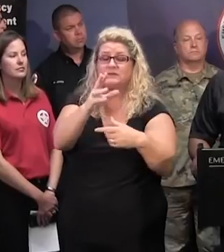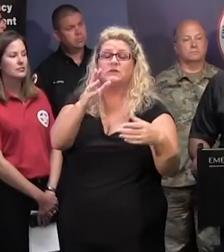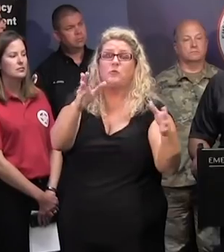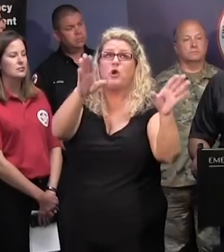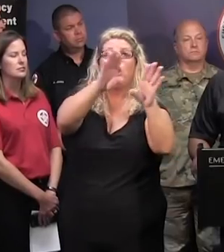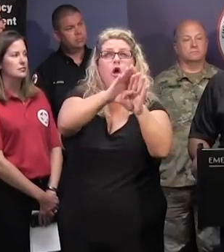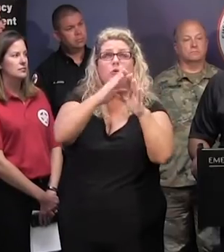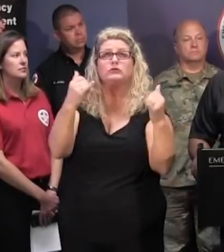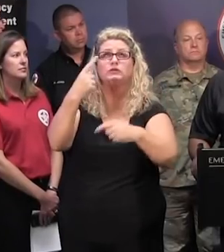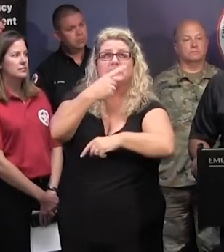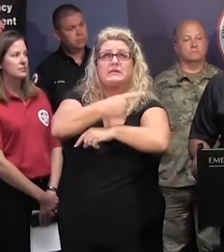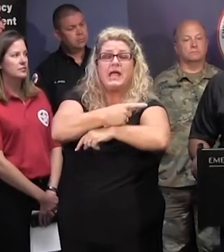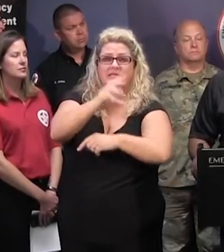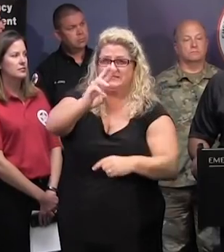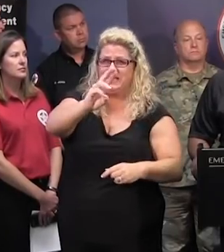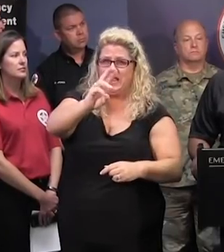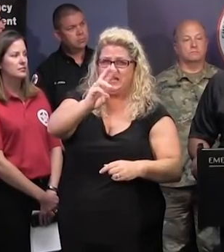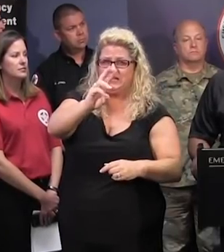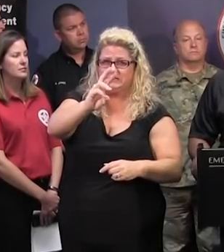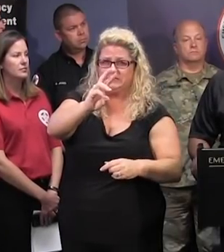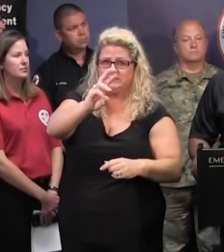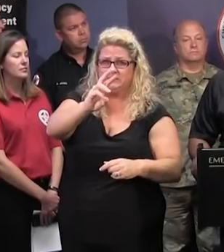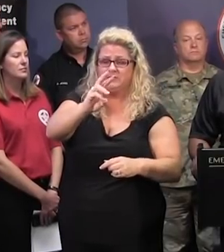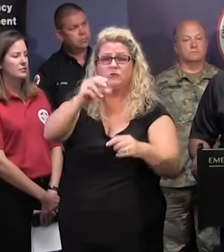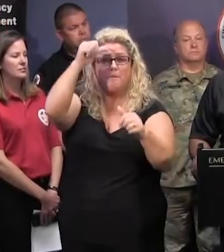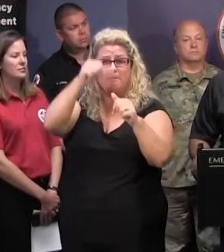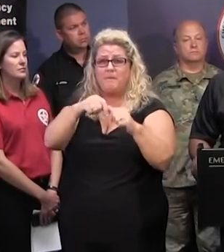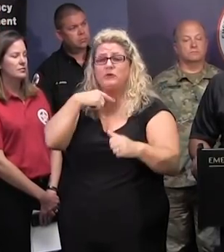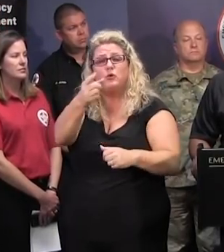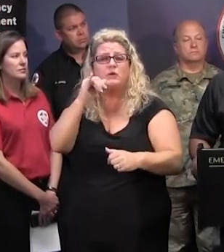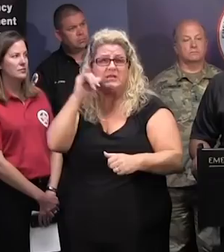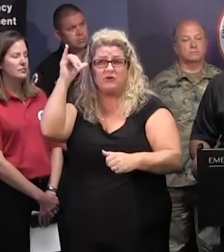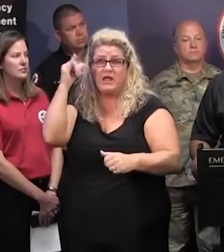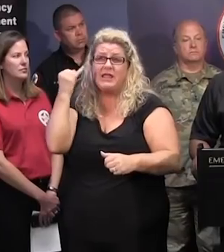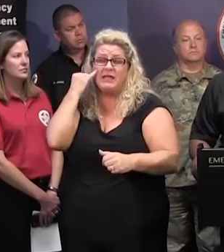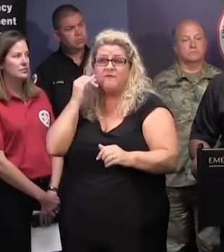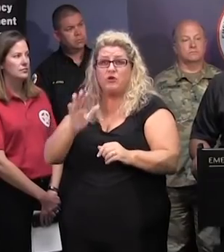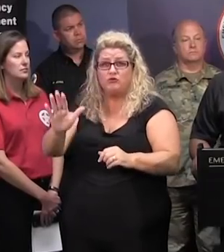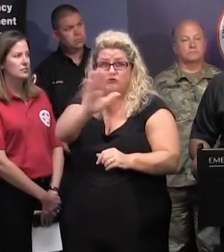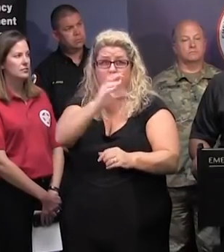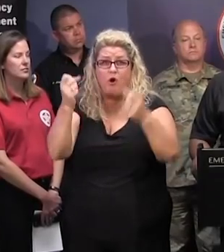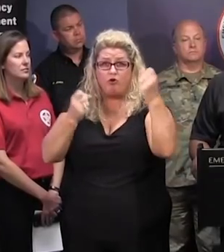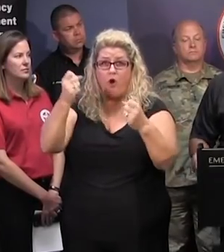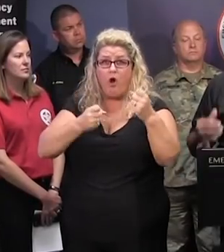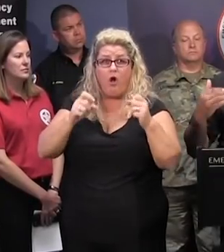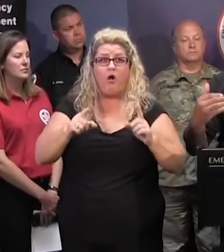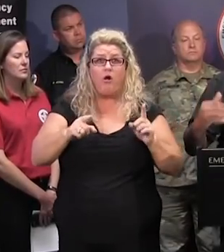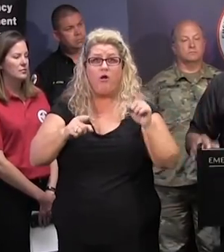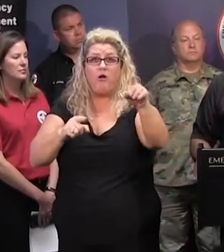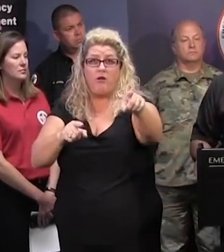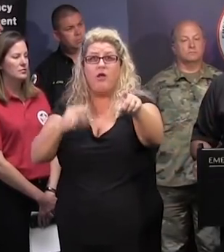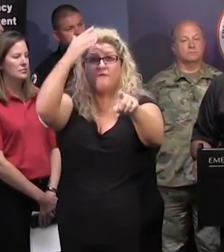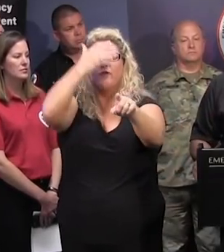today at 6 p.m. And as I stated yesterday, if your vehicle is on the reverted side in front